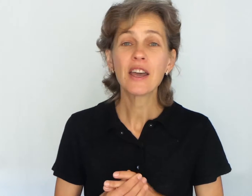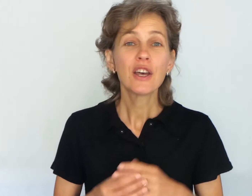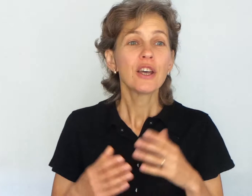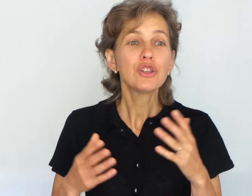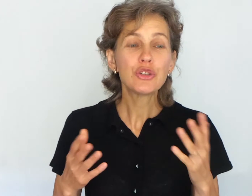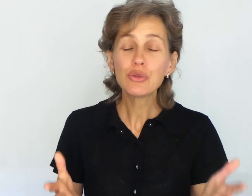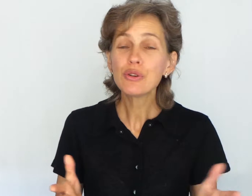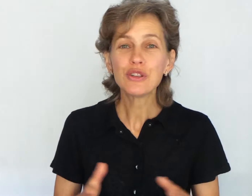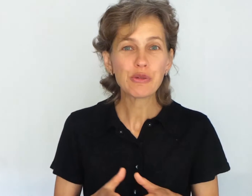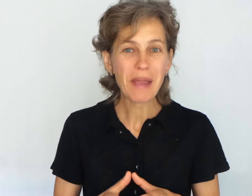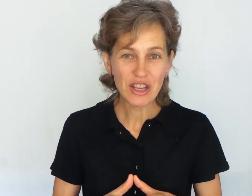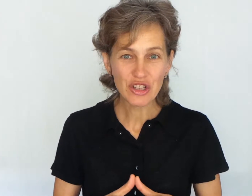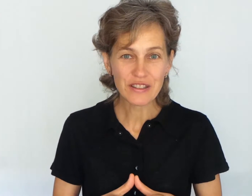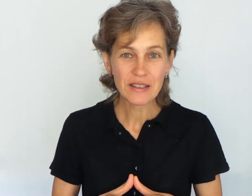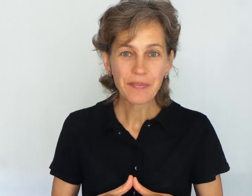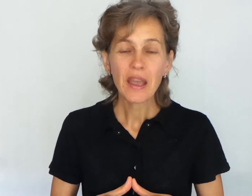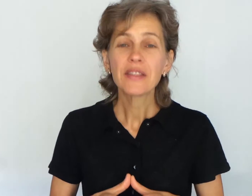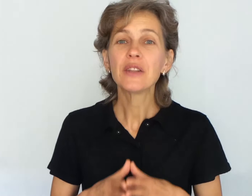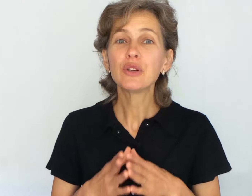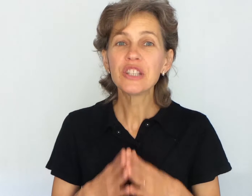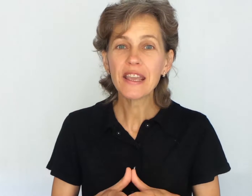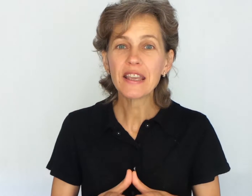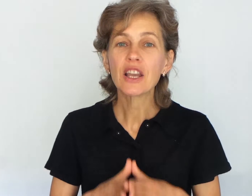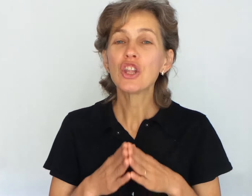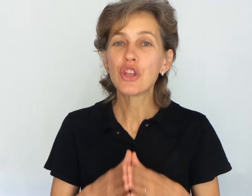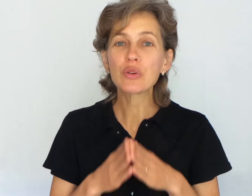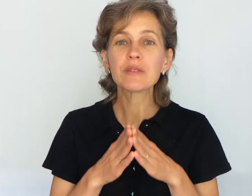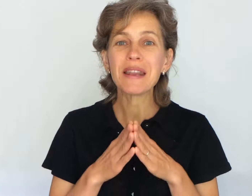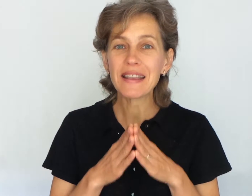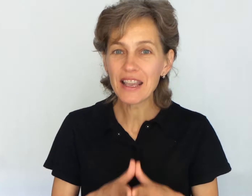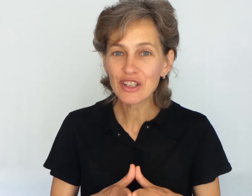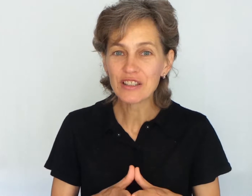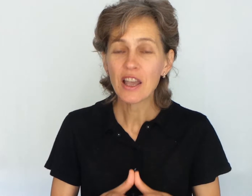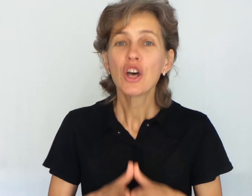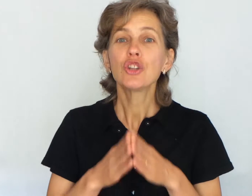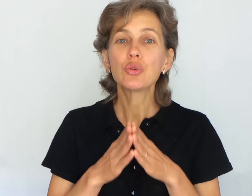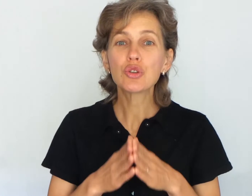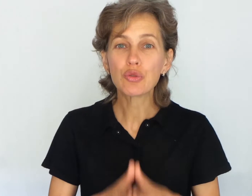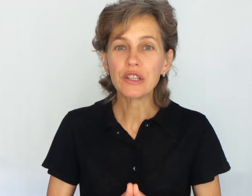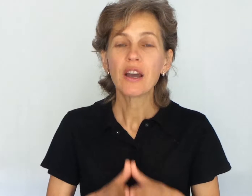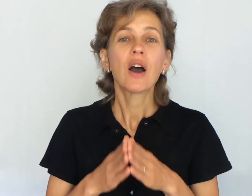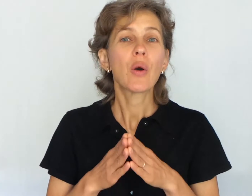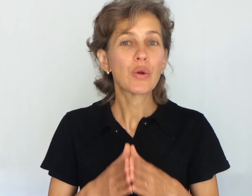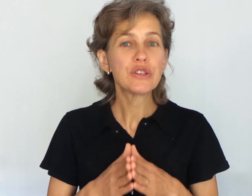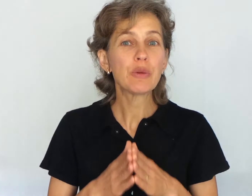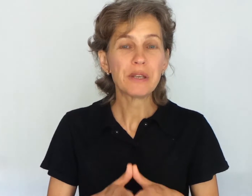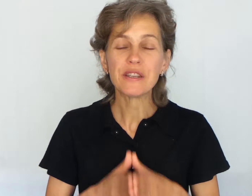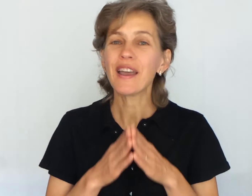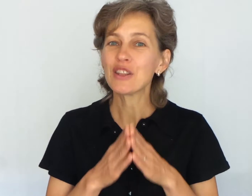two new patients that were taking those medications to treat osteopenia and